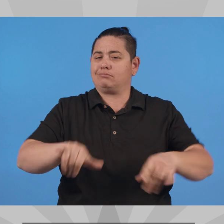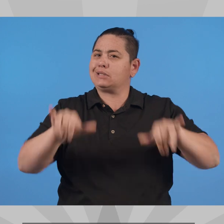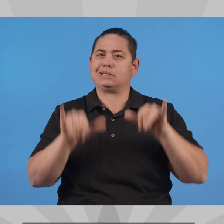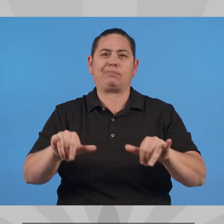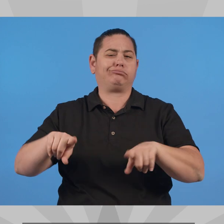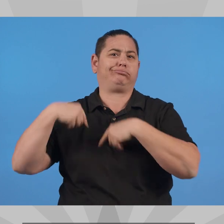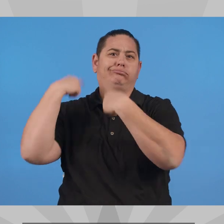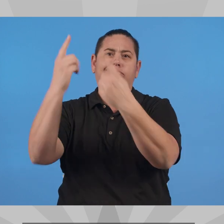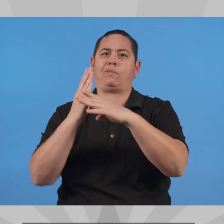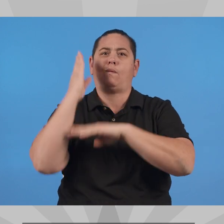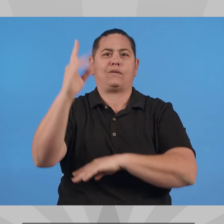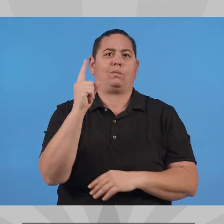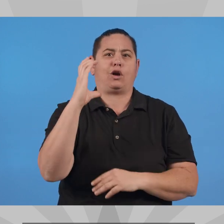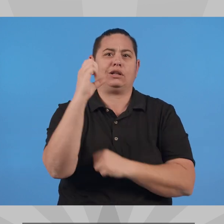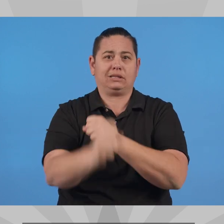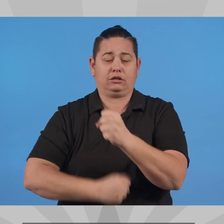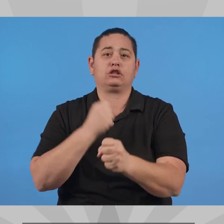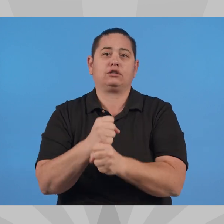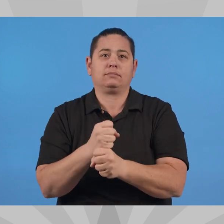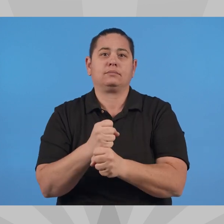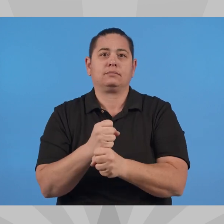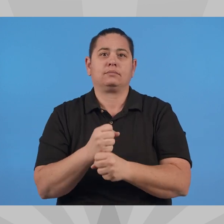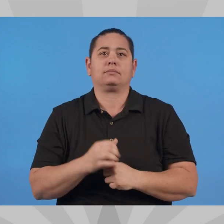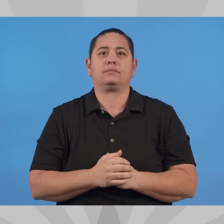rooted in this district for over a century.